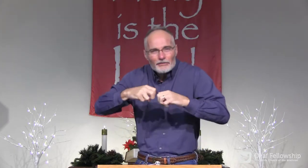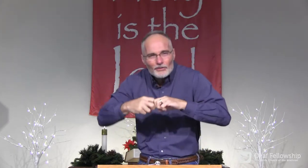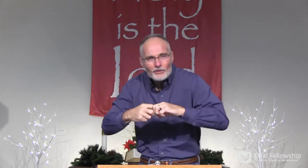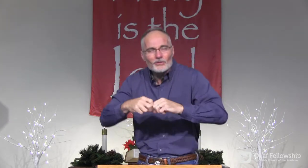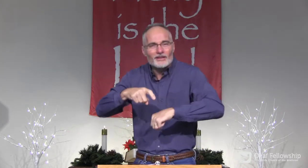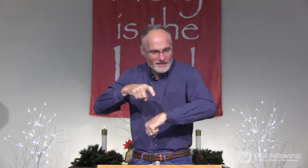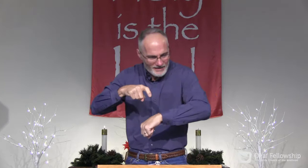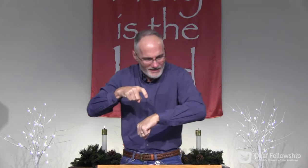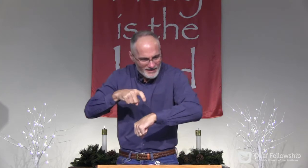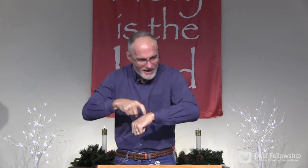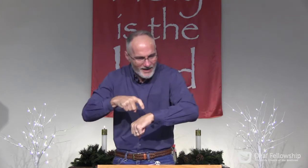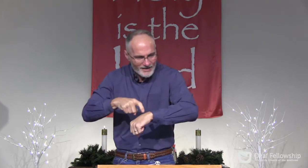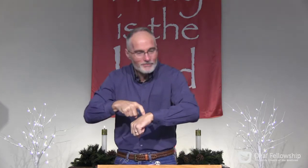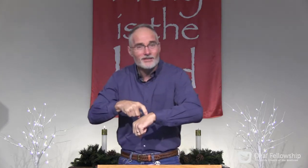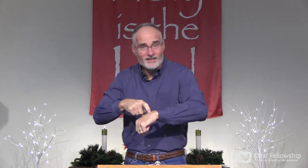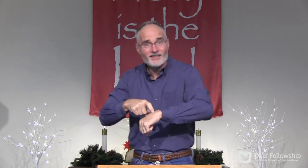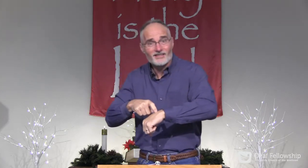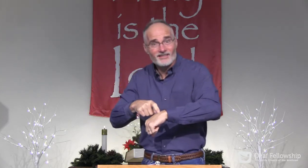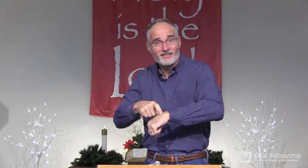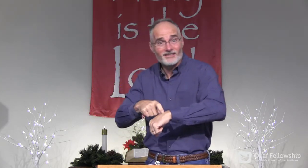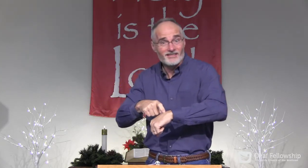faithful during difficult times.